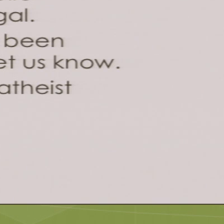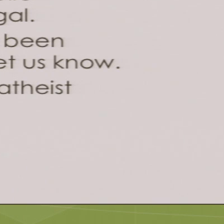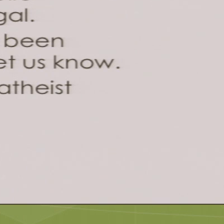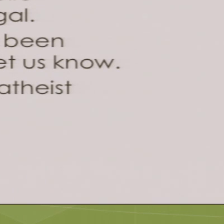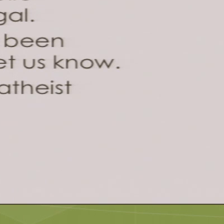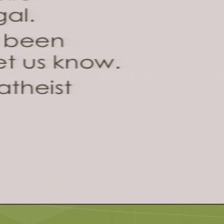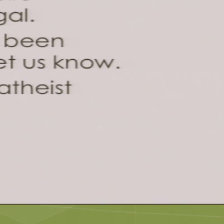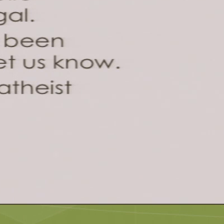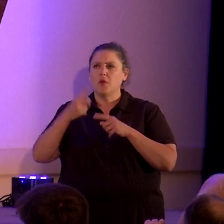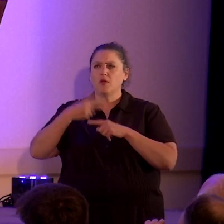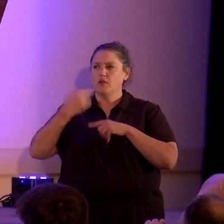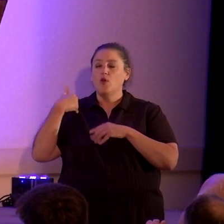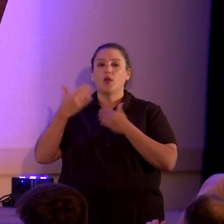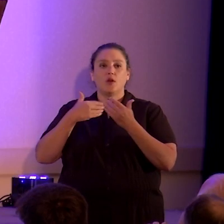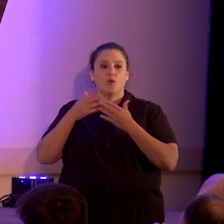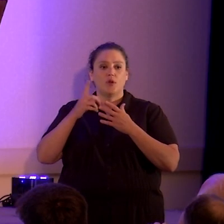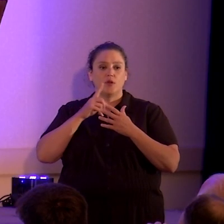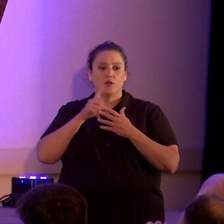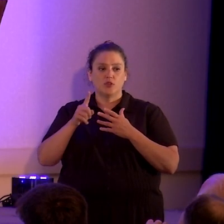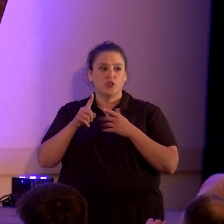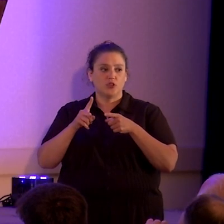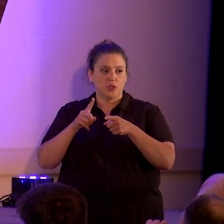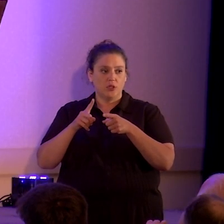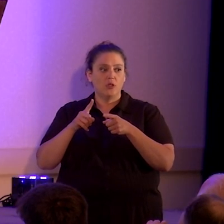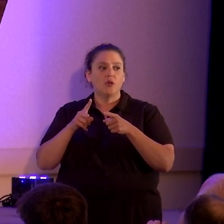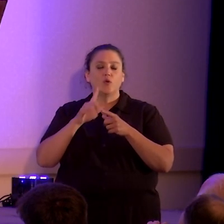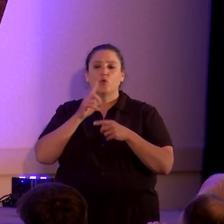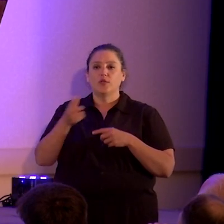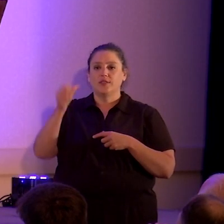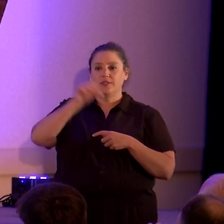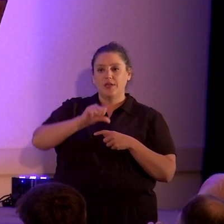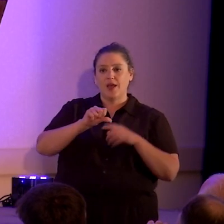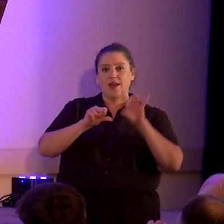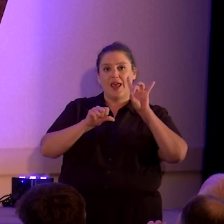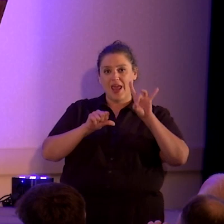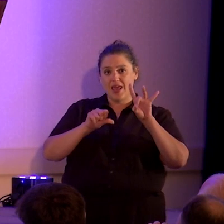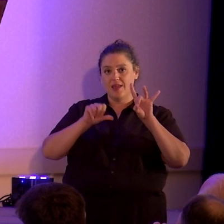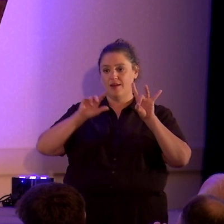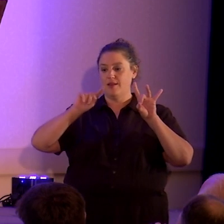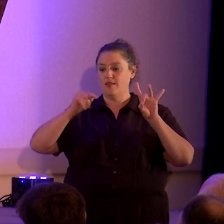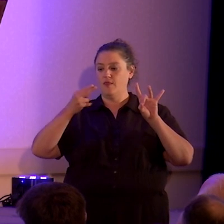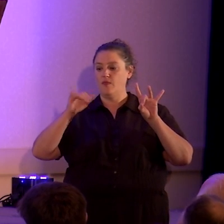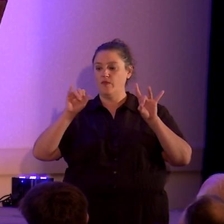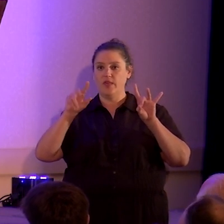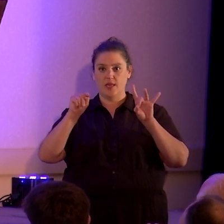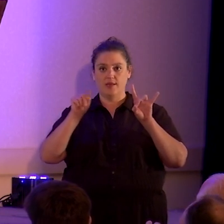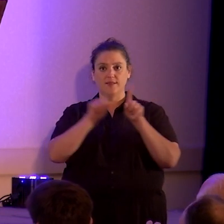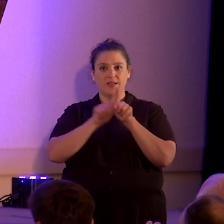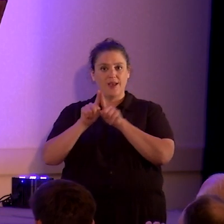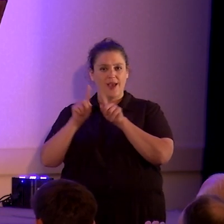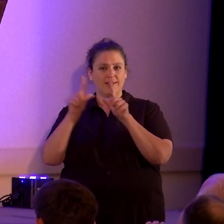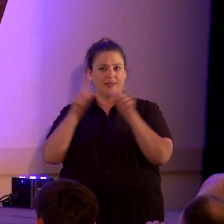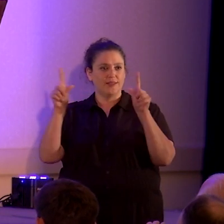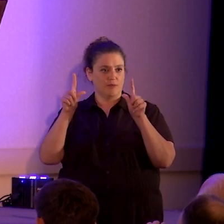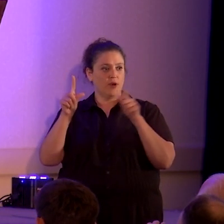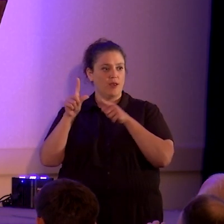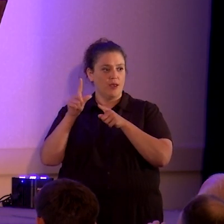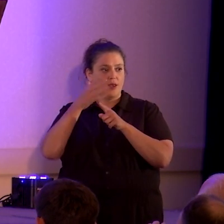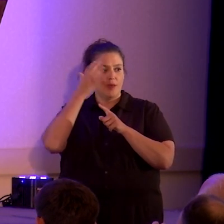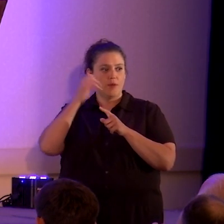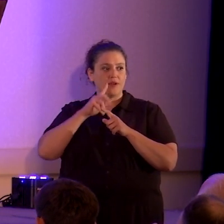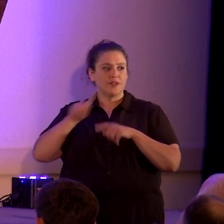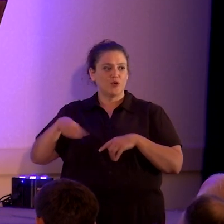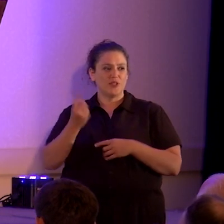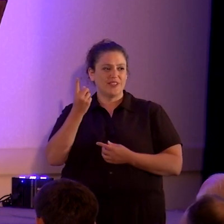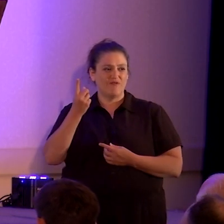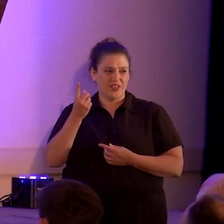was denied the license plate atheist, the number eight theist. She was denied by the state of New Jersey because that was considered offensive.